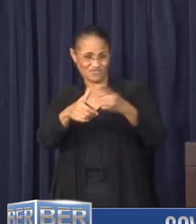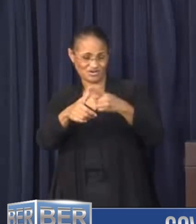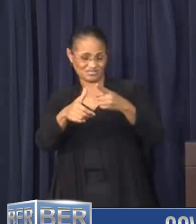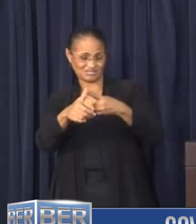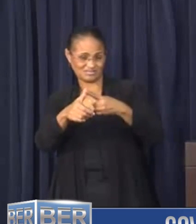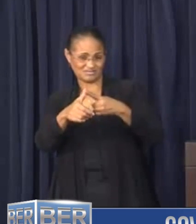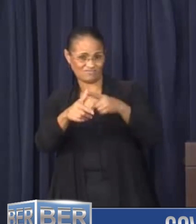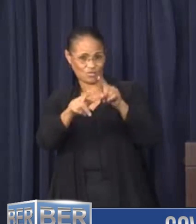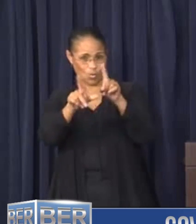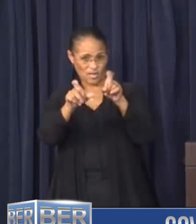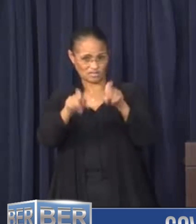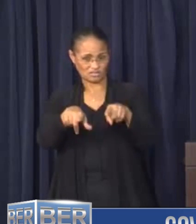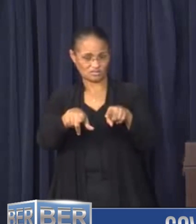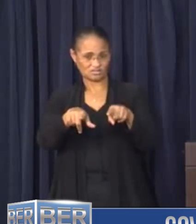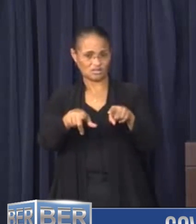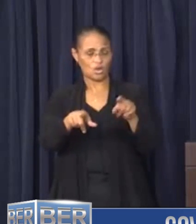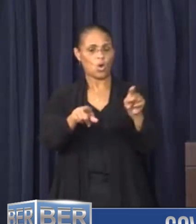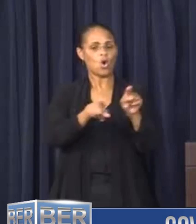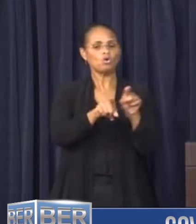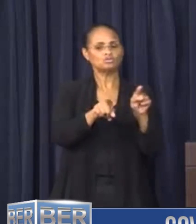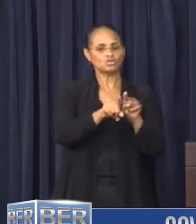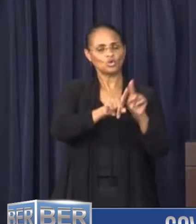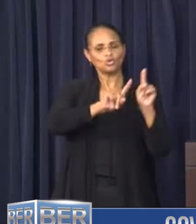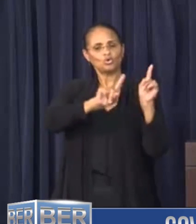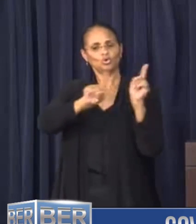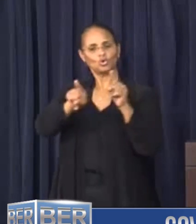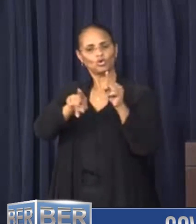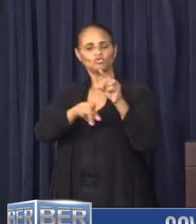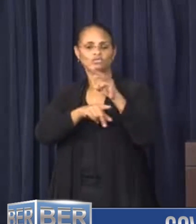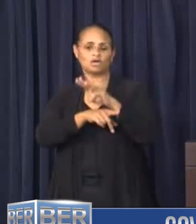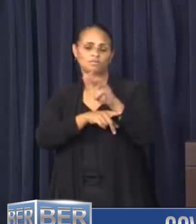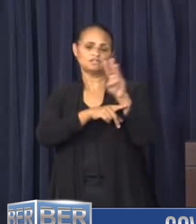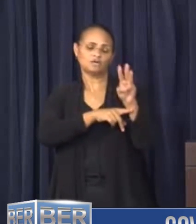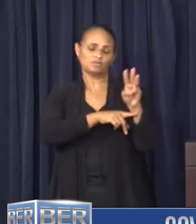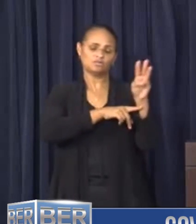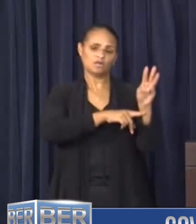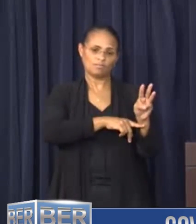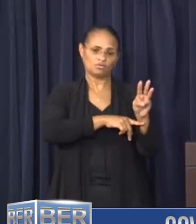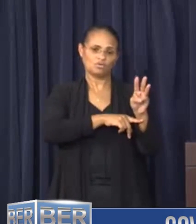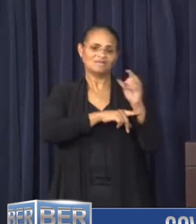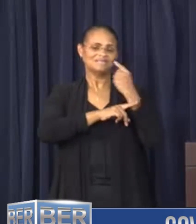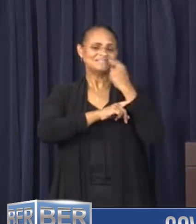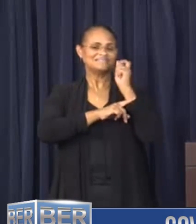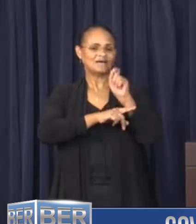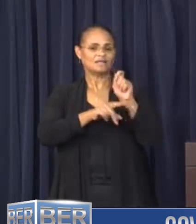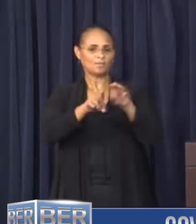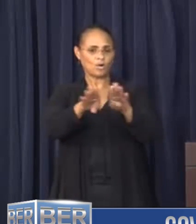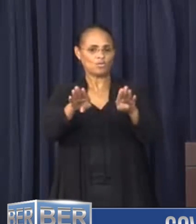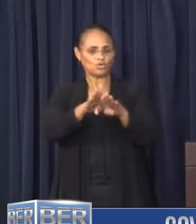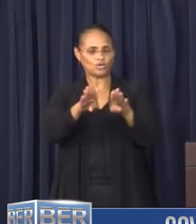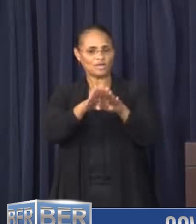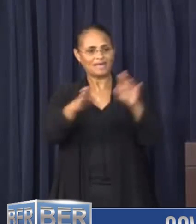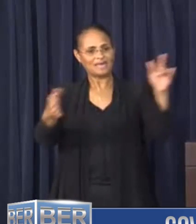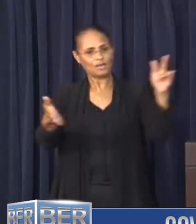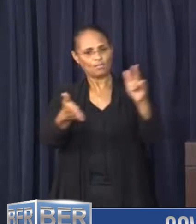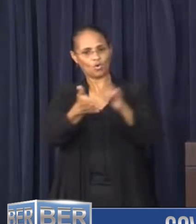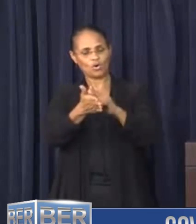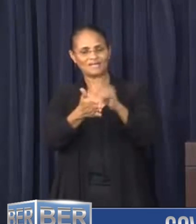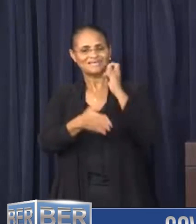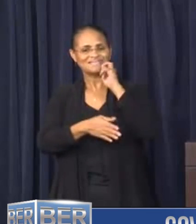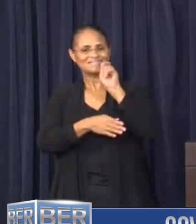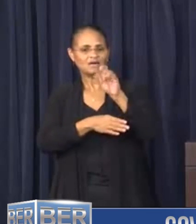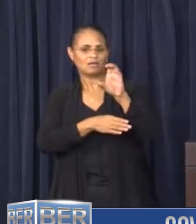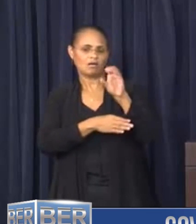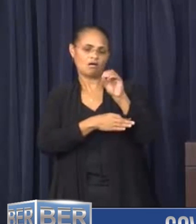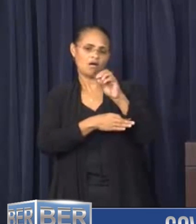flight queries. Also, you can go on to www.bermudaairport.com for